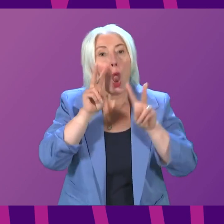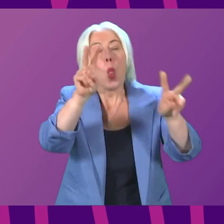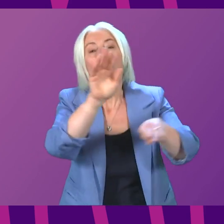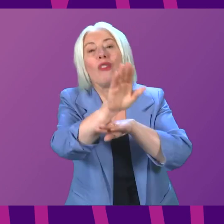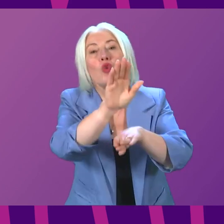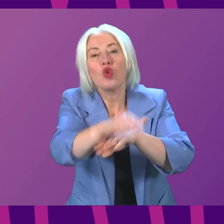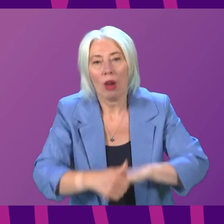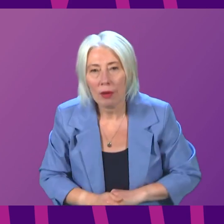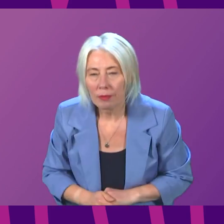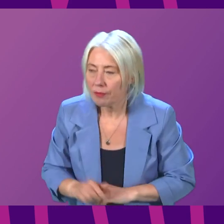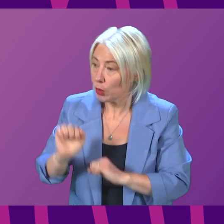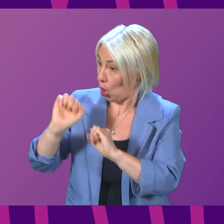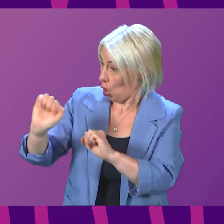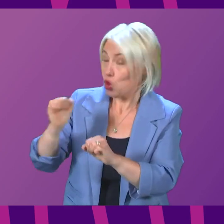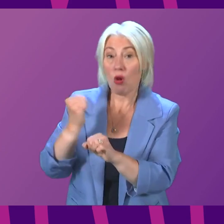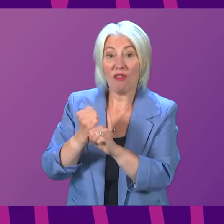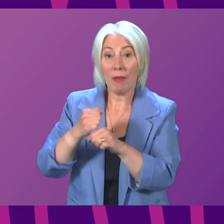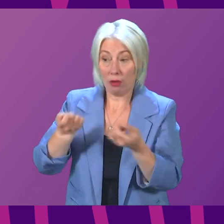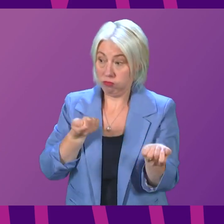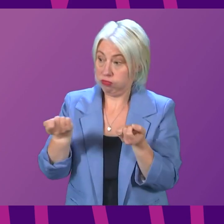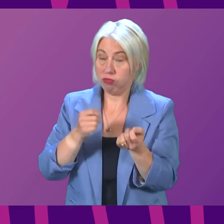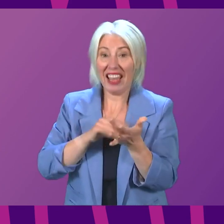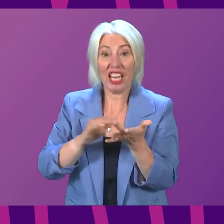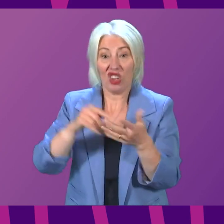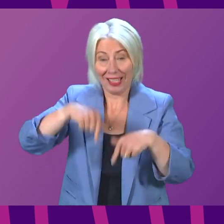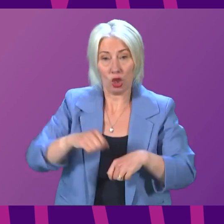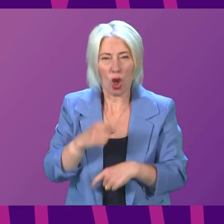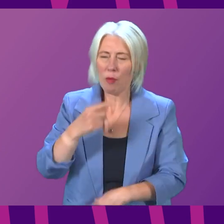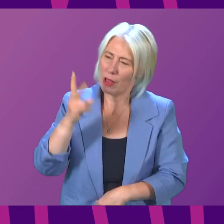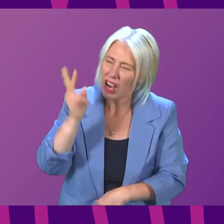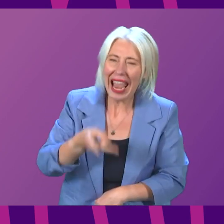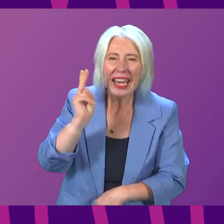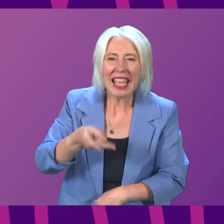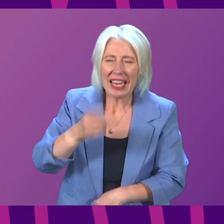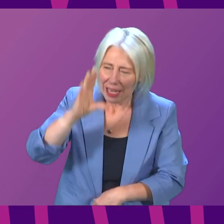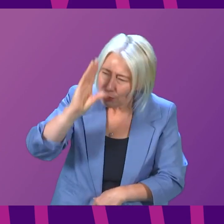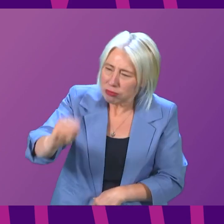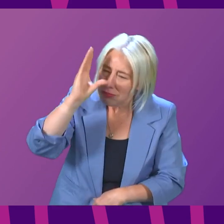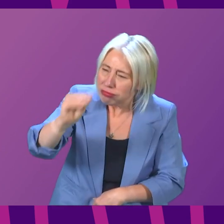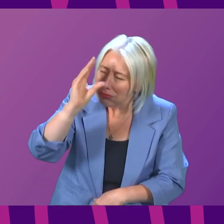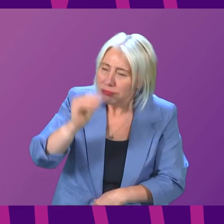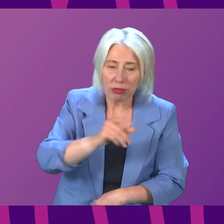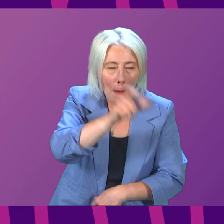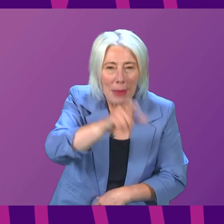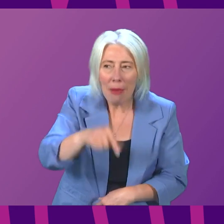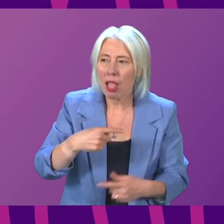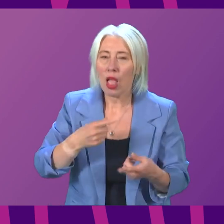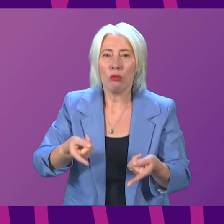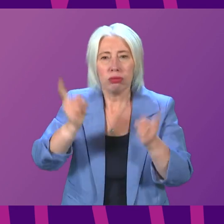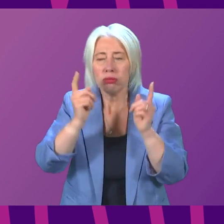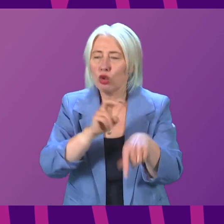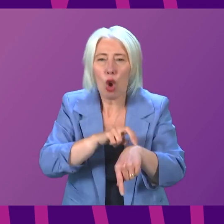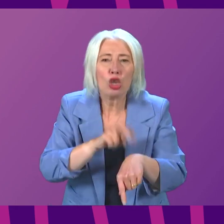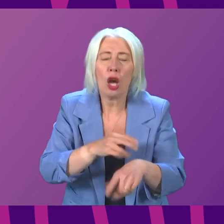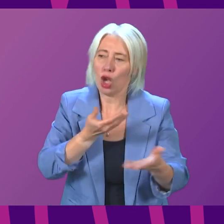is in charge of the NHS in Scotland. You have been warned again and again by clinicians, by patients, and, yes, indeed, by